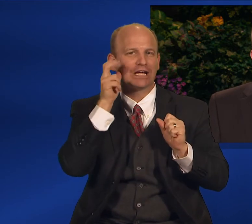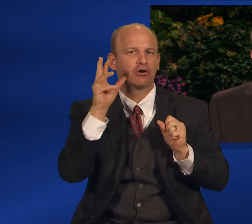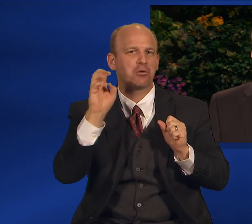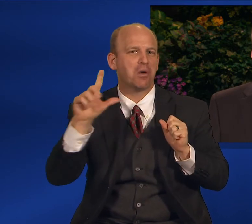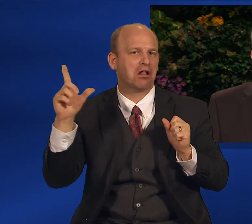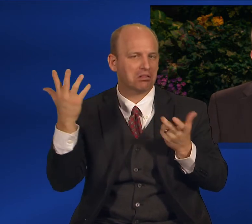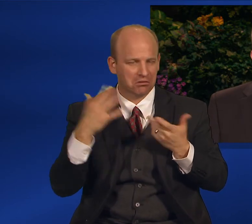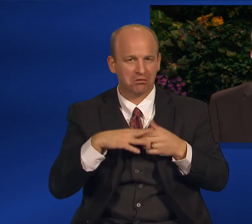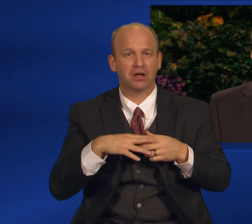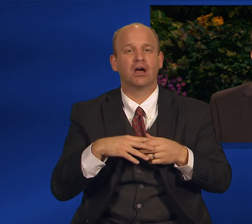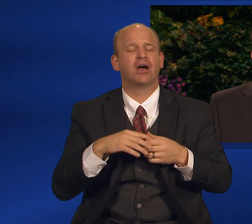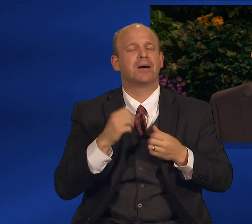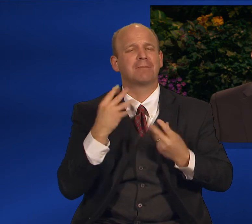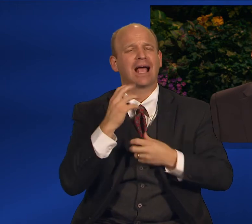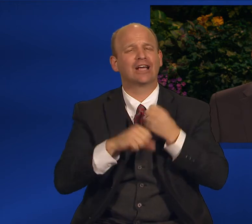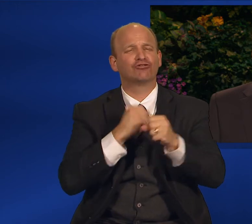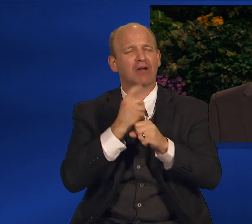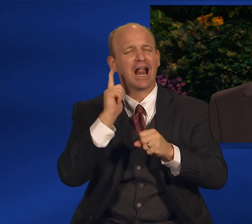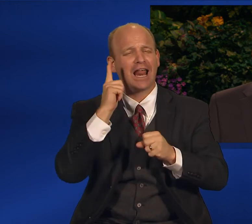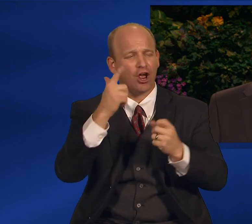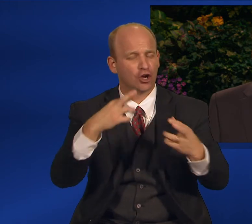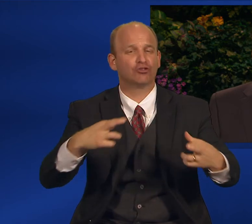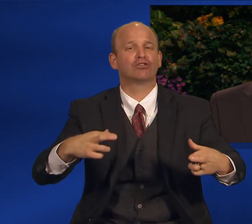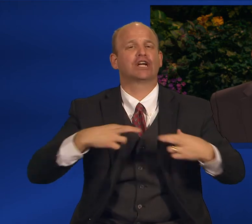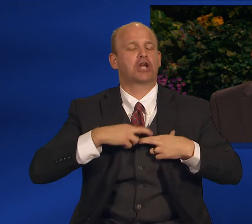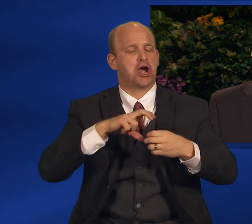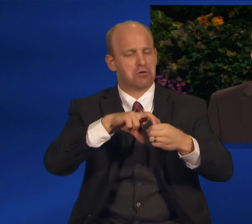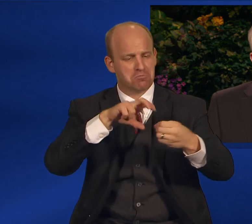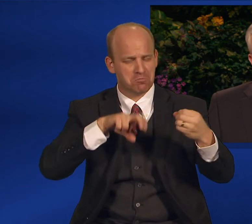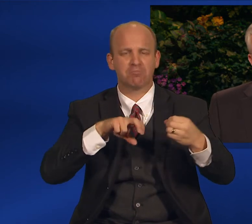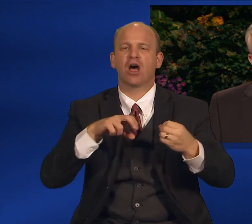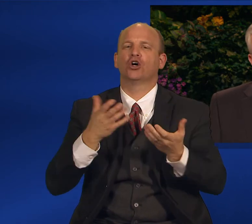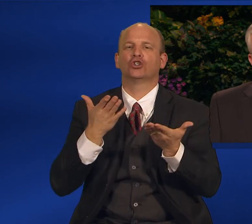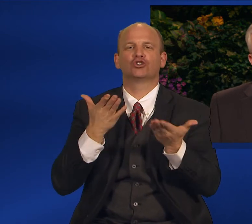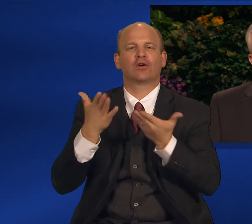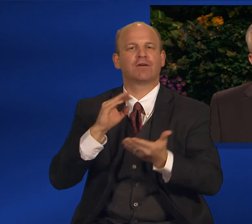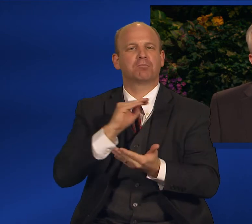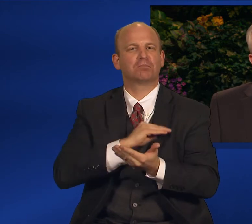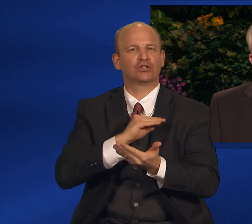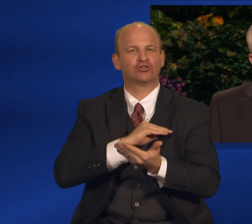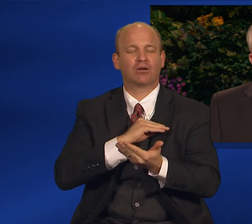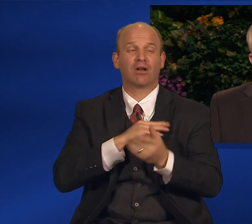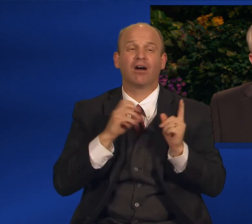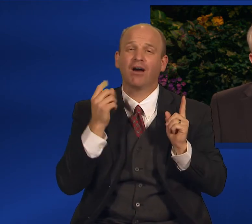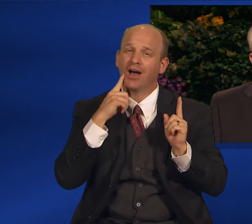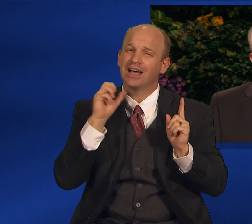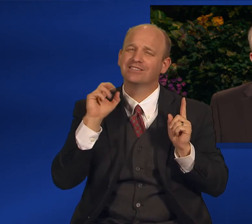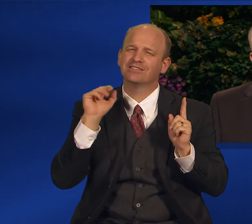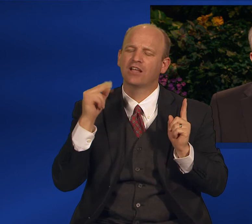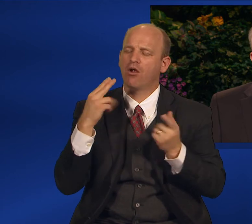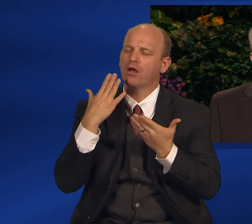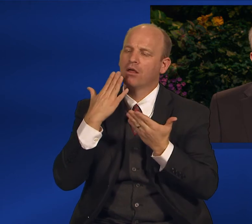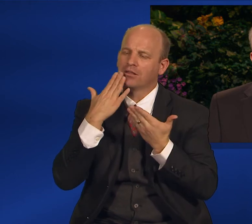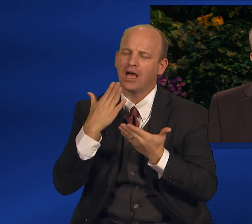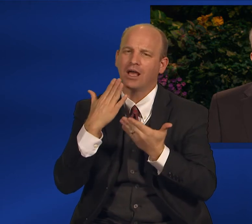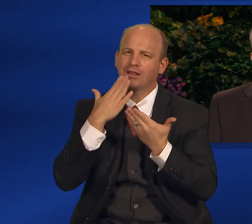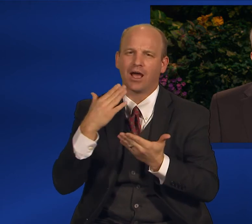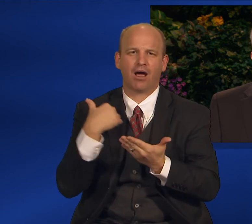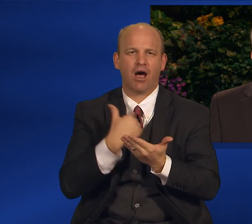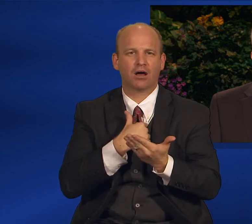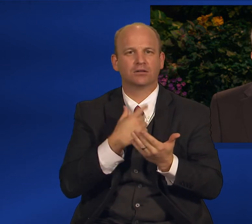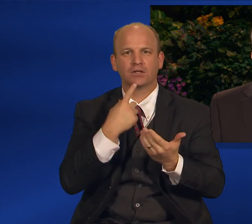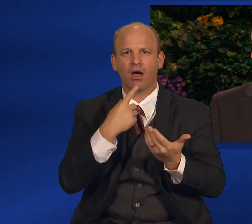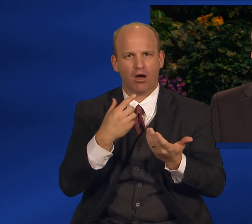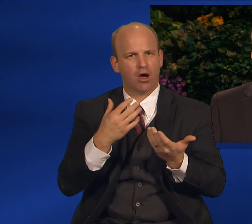Years later, she retired and served a mission. Sarah thanked us often and said she learned so much from me, especially